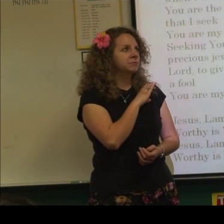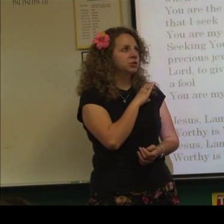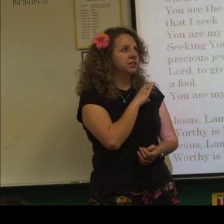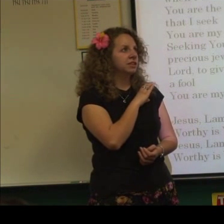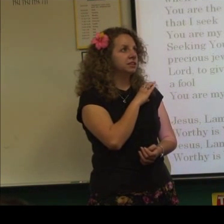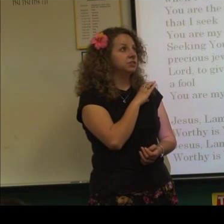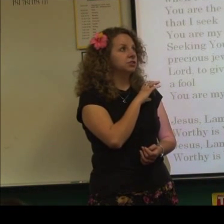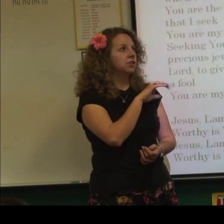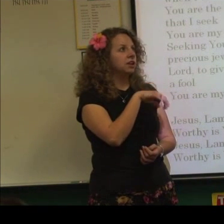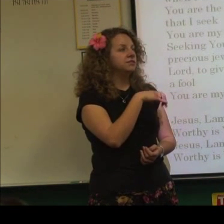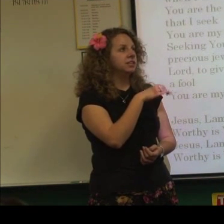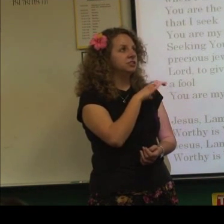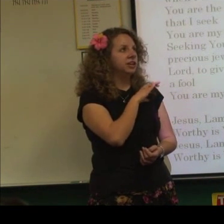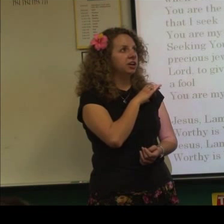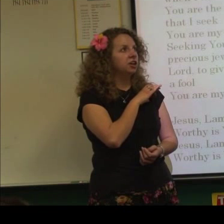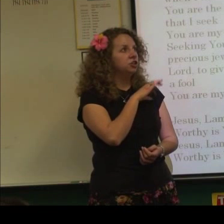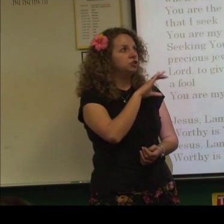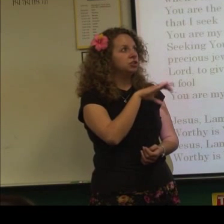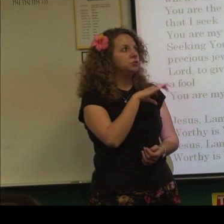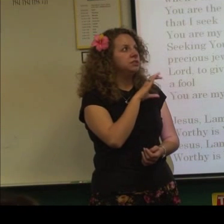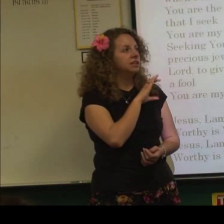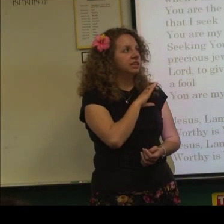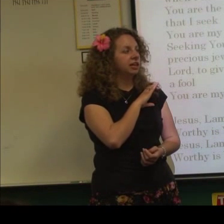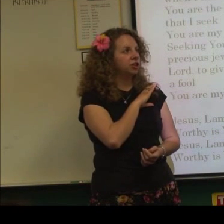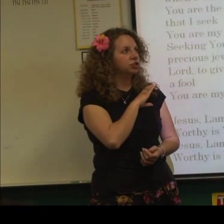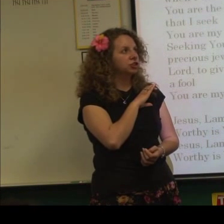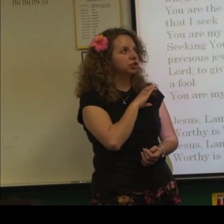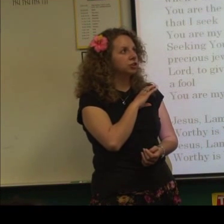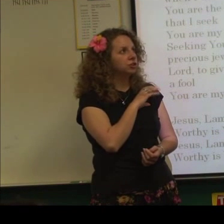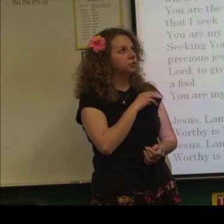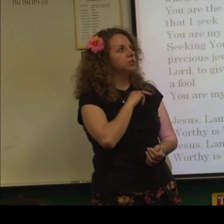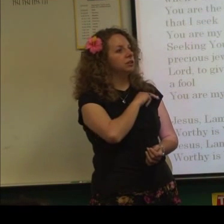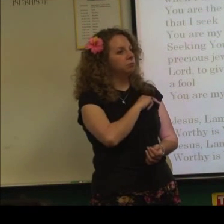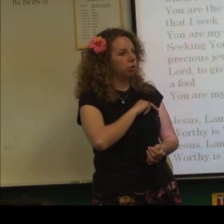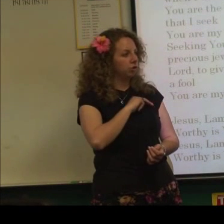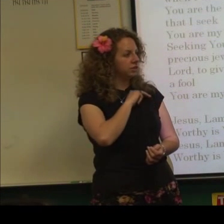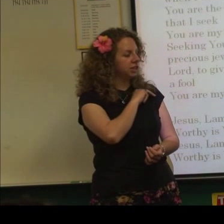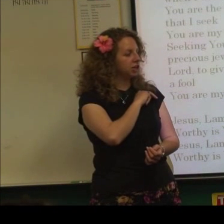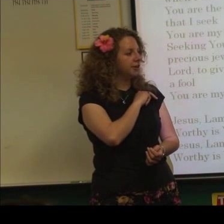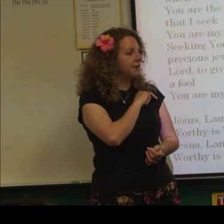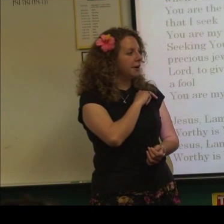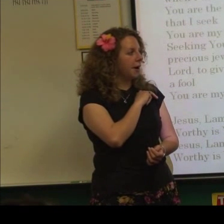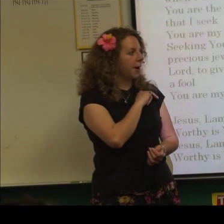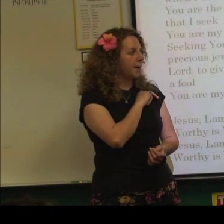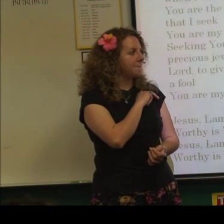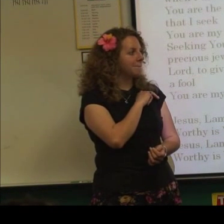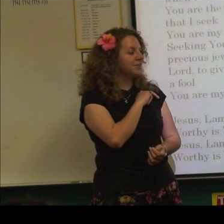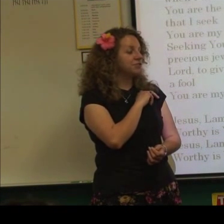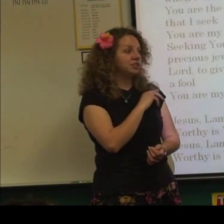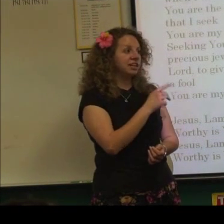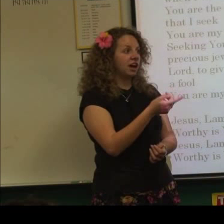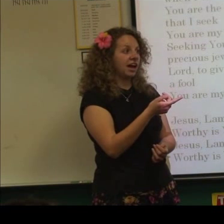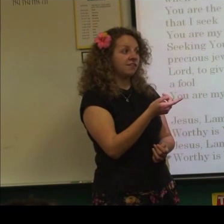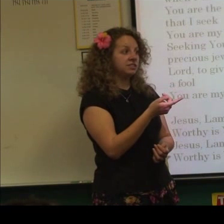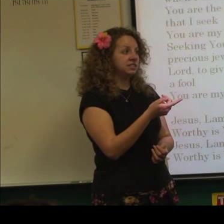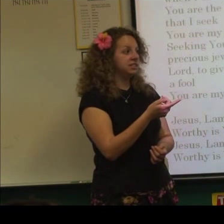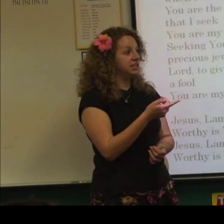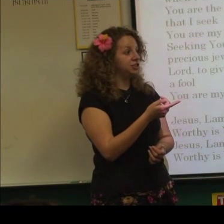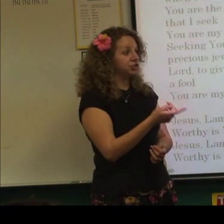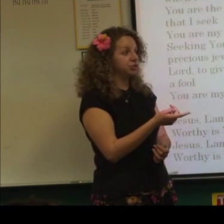I'm trying to think because there's a lot of signs right here. Usually you see like character. You see like morals here. For nature. I haven't seen nature